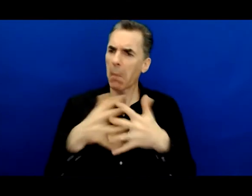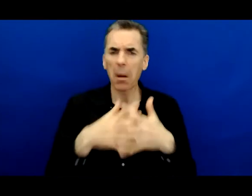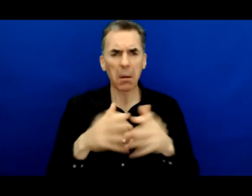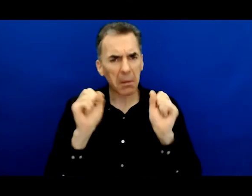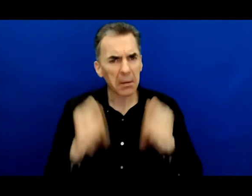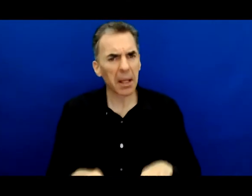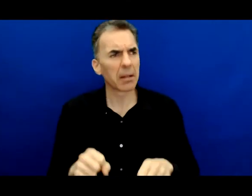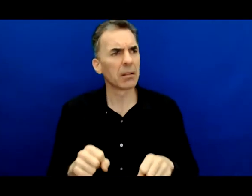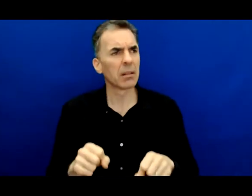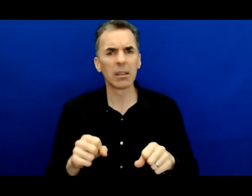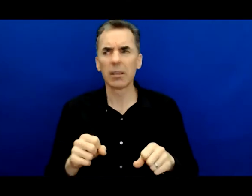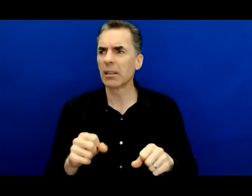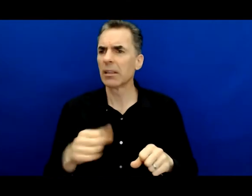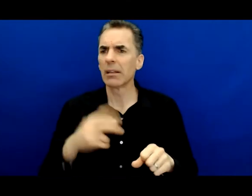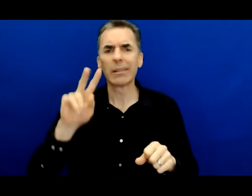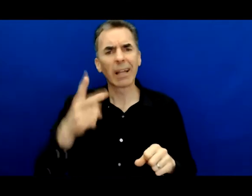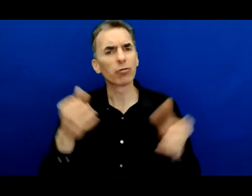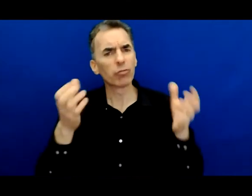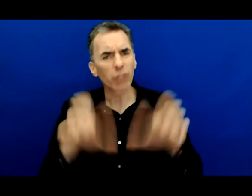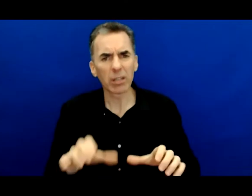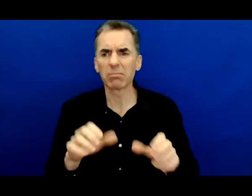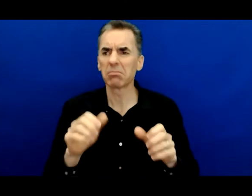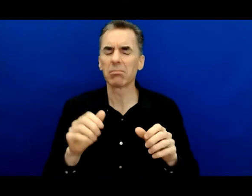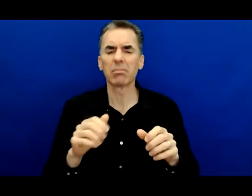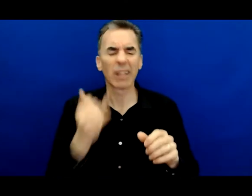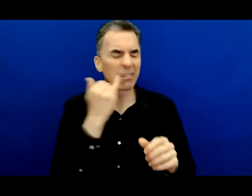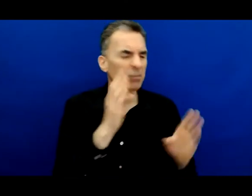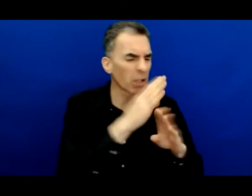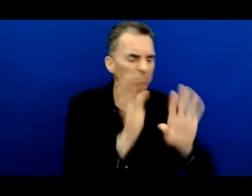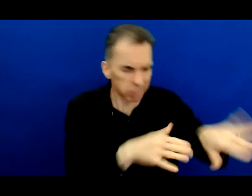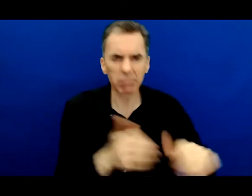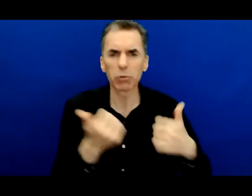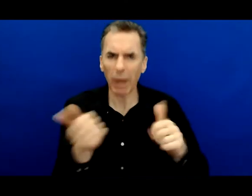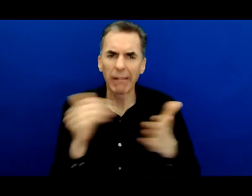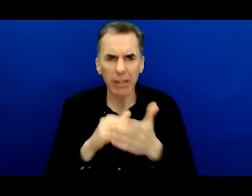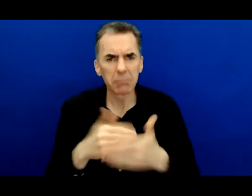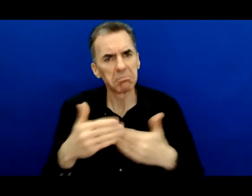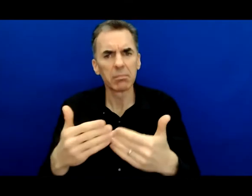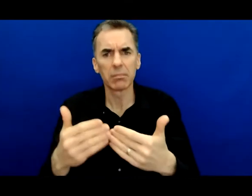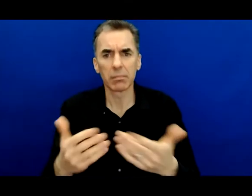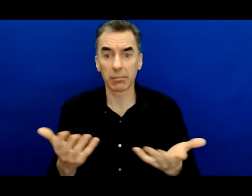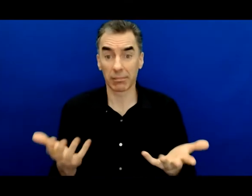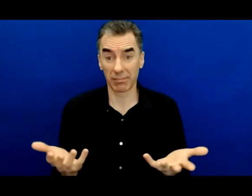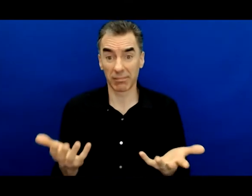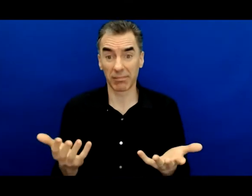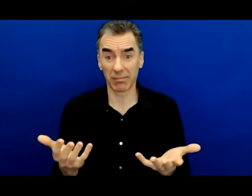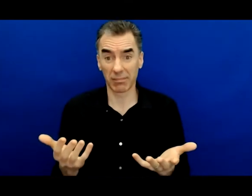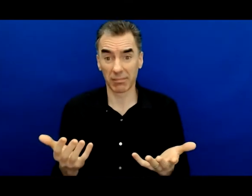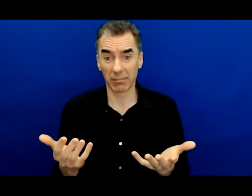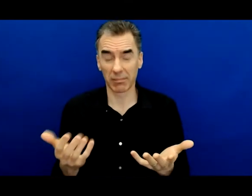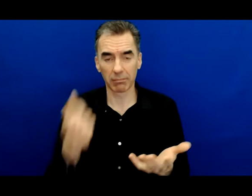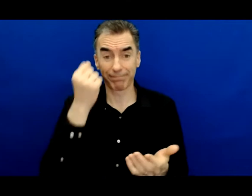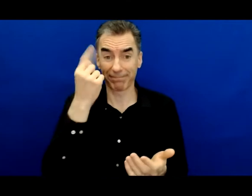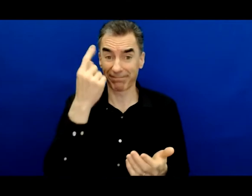-reliance? When it comes to the formerly incarcerated, it seems like the myth of meritocracy begins to crumble upon the slightest inspection.